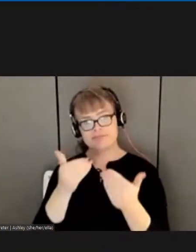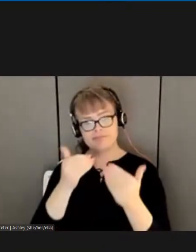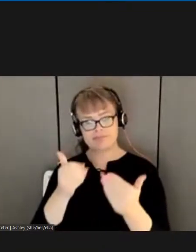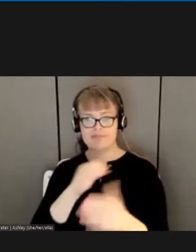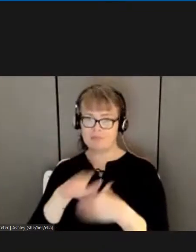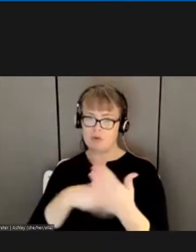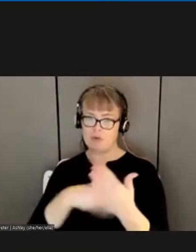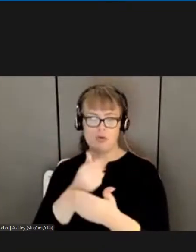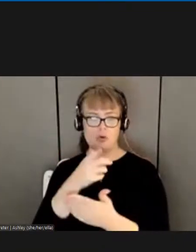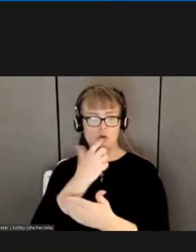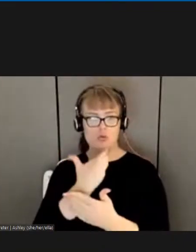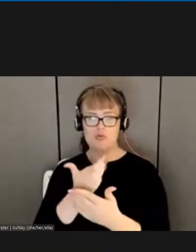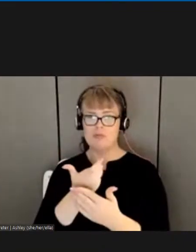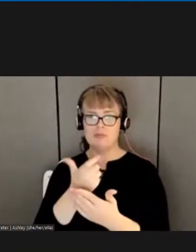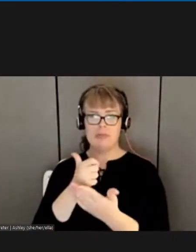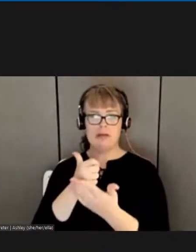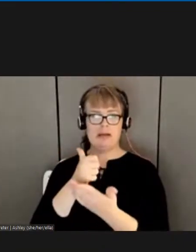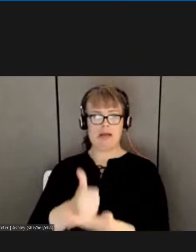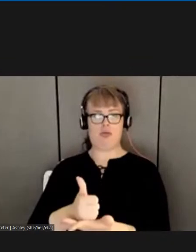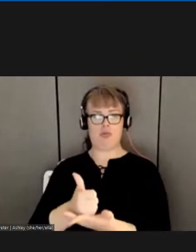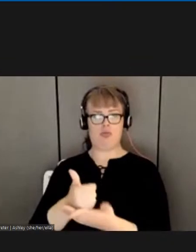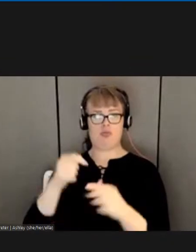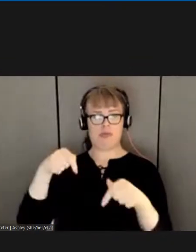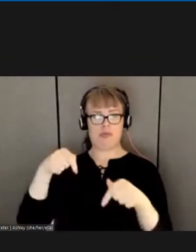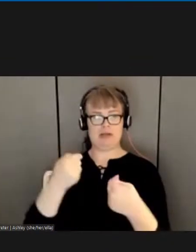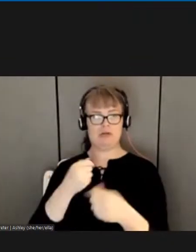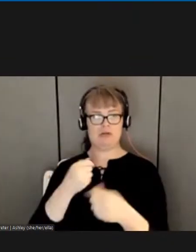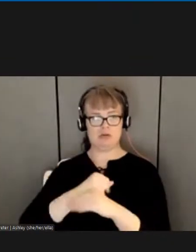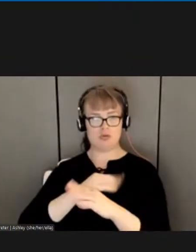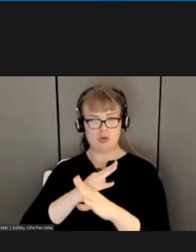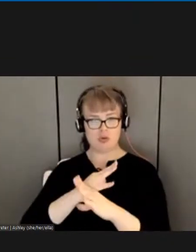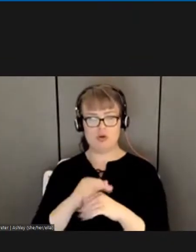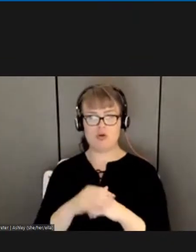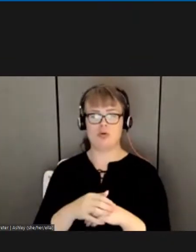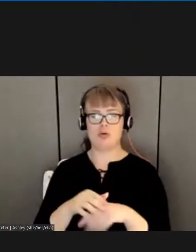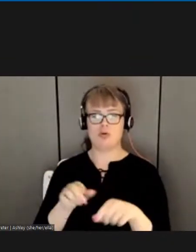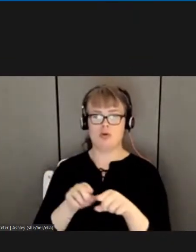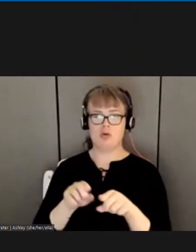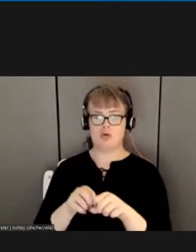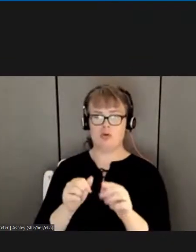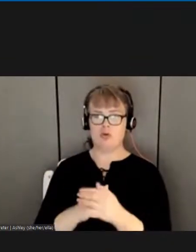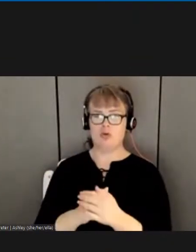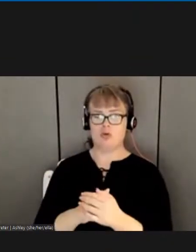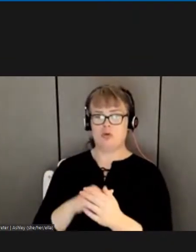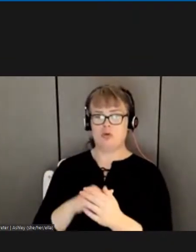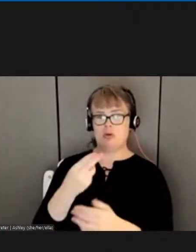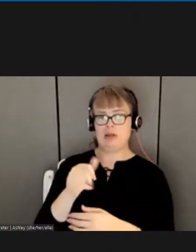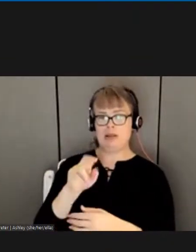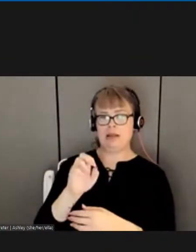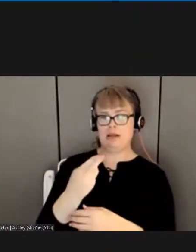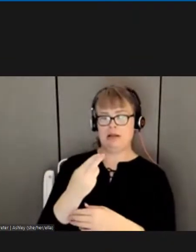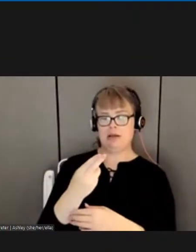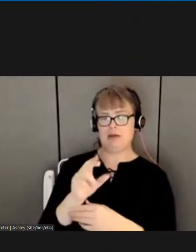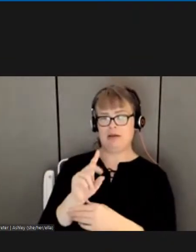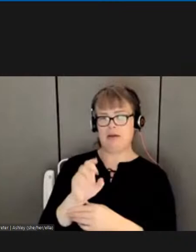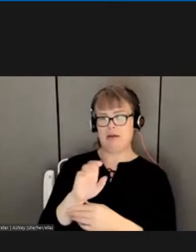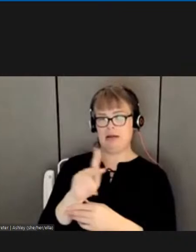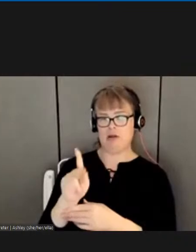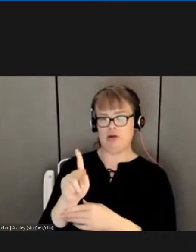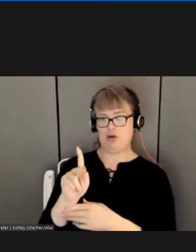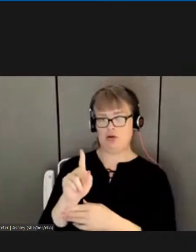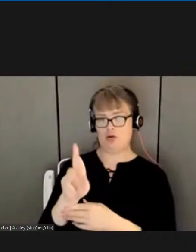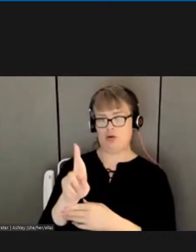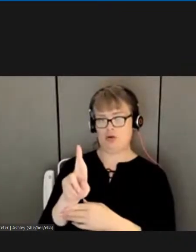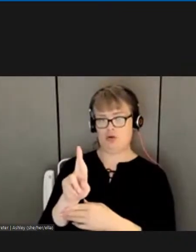call starting with the two executive assistants and secretary treasurer hannah decker and net august taylor uh